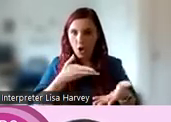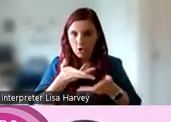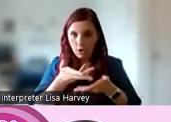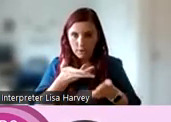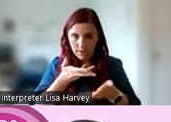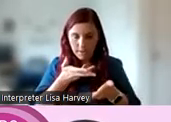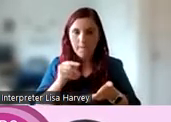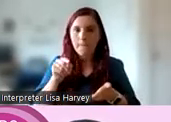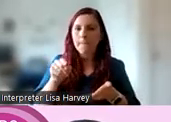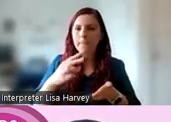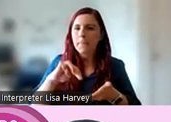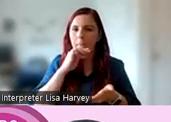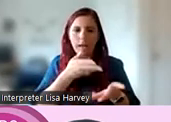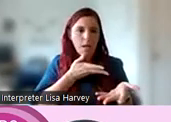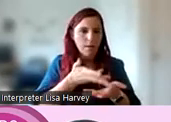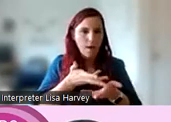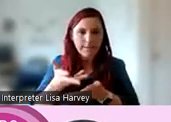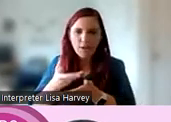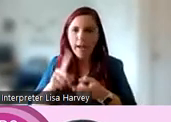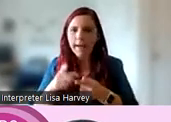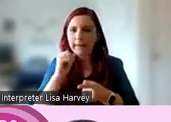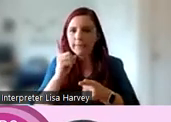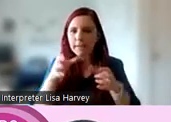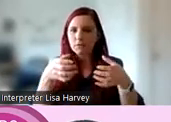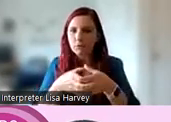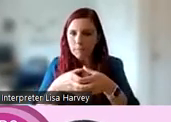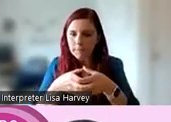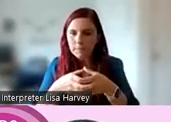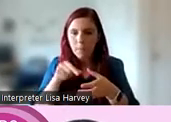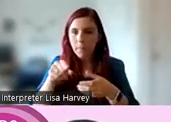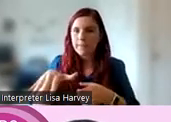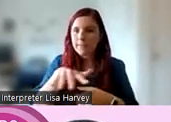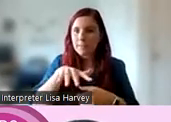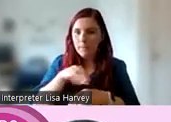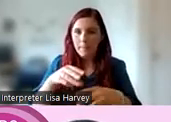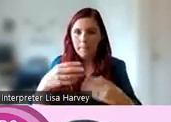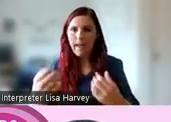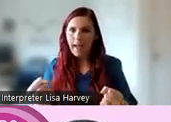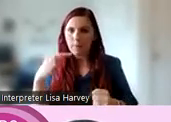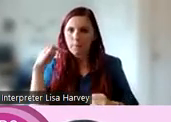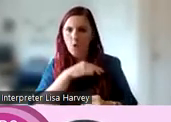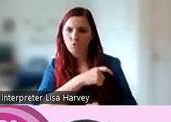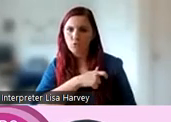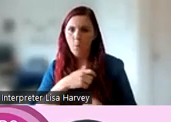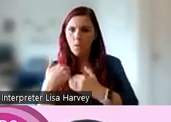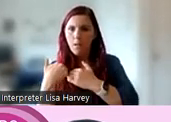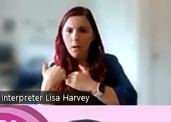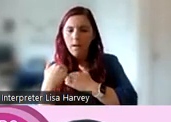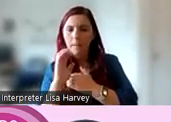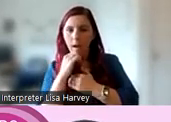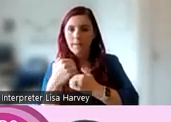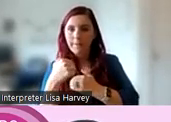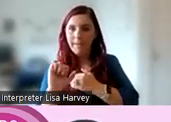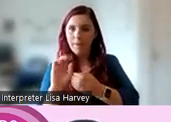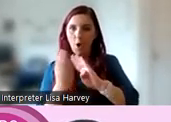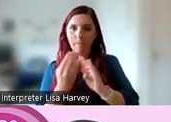refers to things like consultations and advisory groups. So in these instances, people have a very important role to play as they act in an advisory capacity,